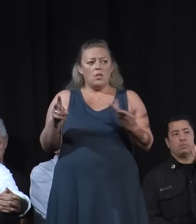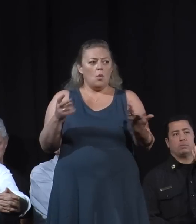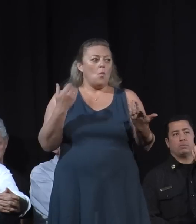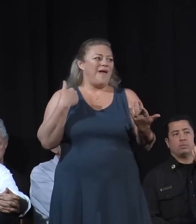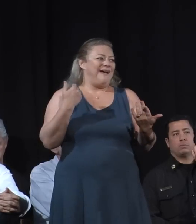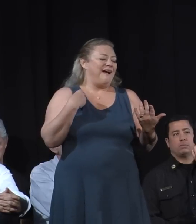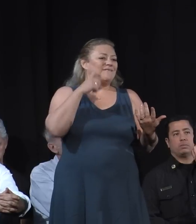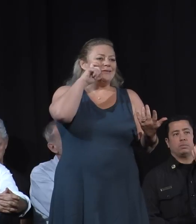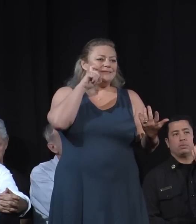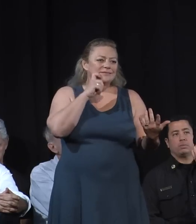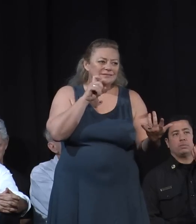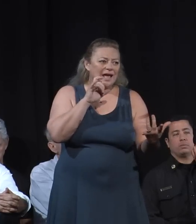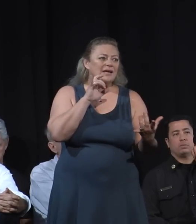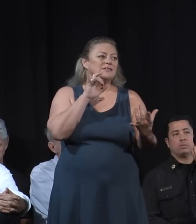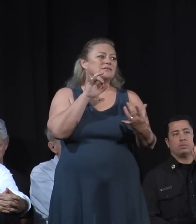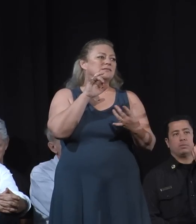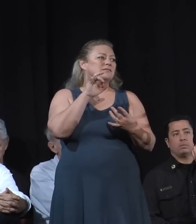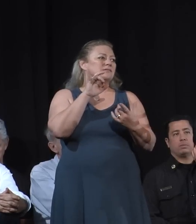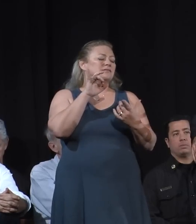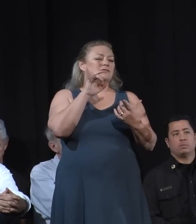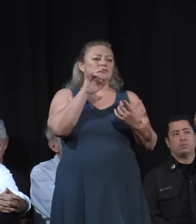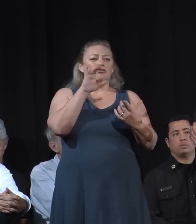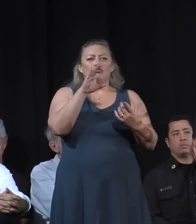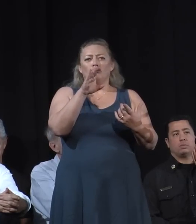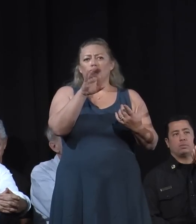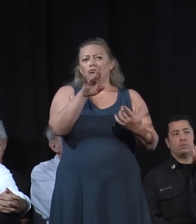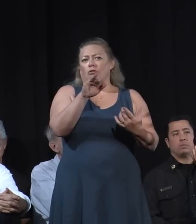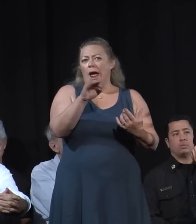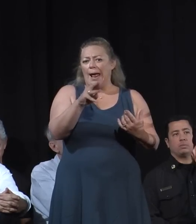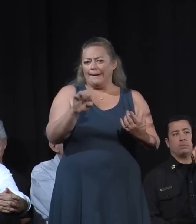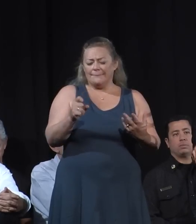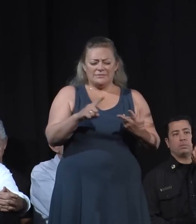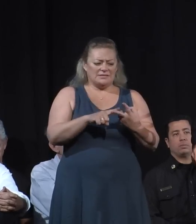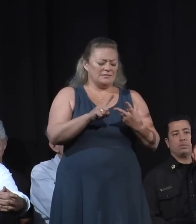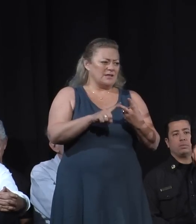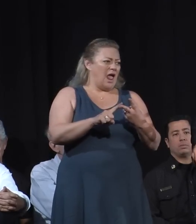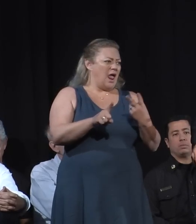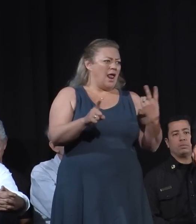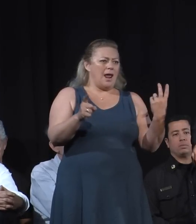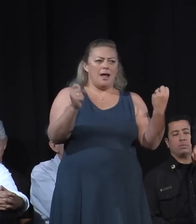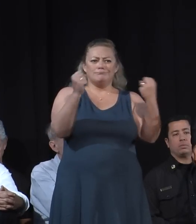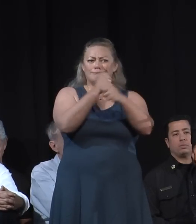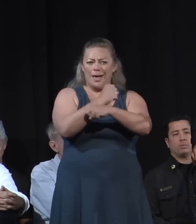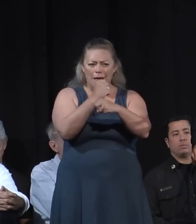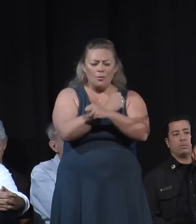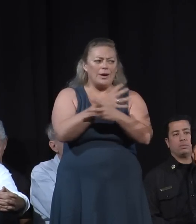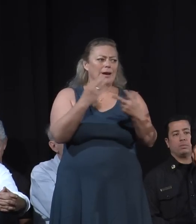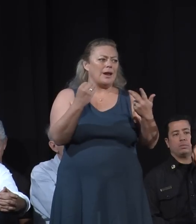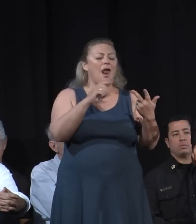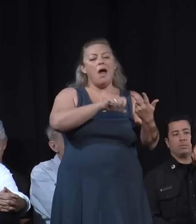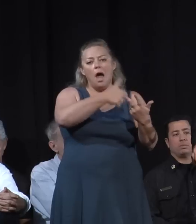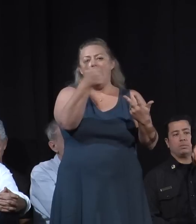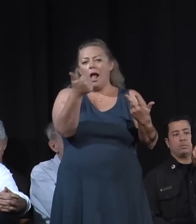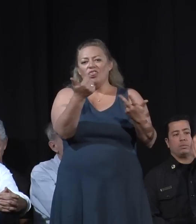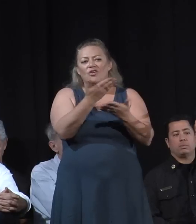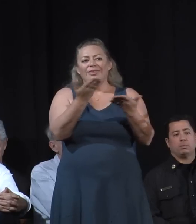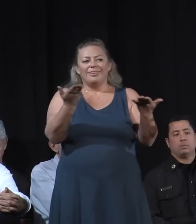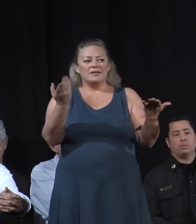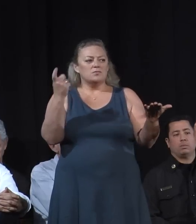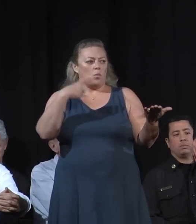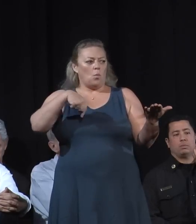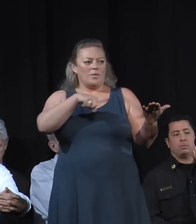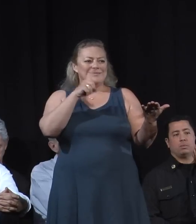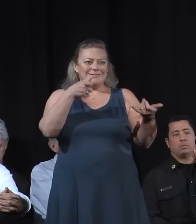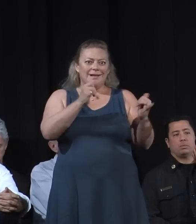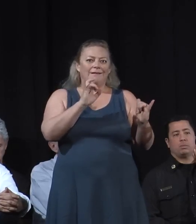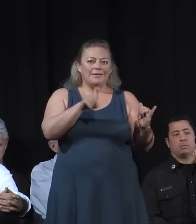sex crimes and robberies still going on in our city that our patrol force needs to be out there to respond to and investigate. In